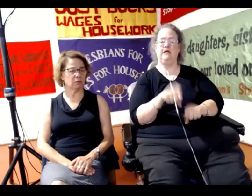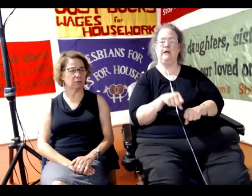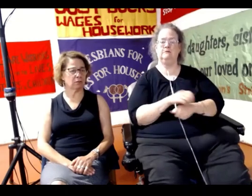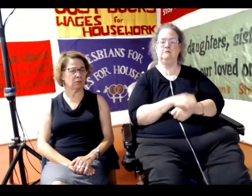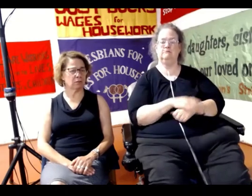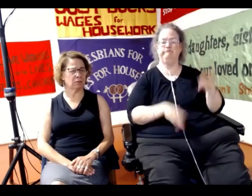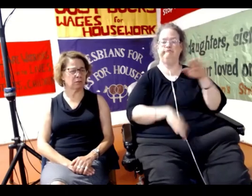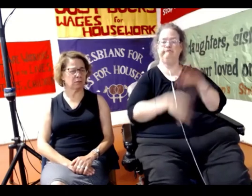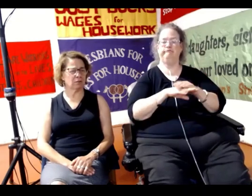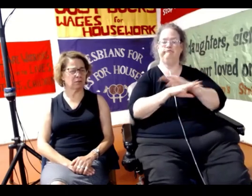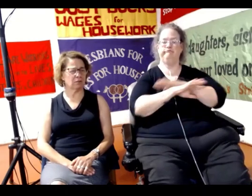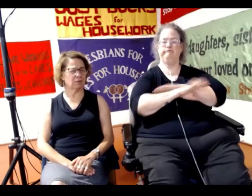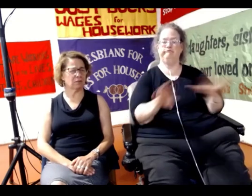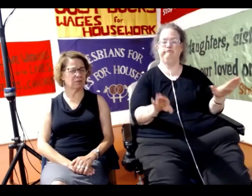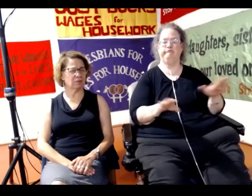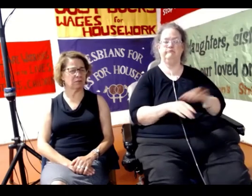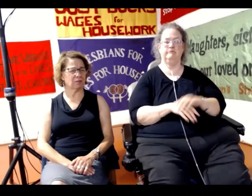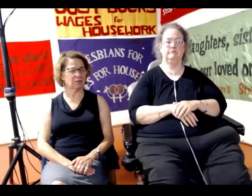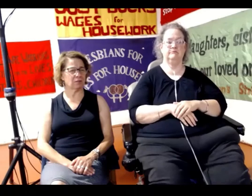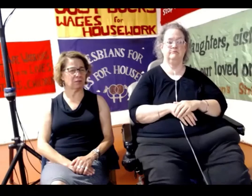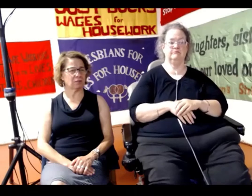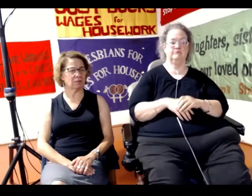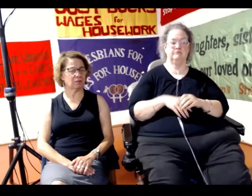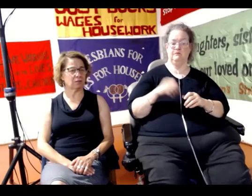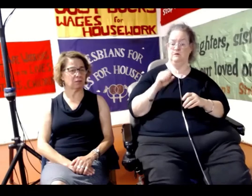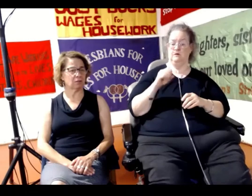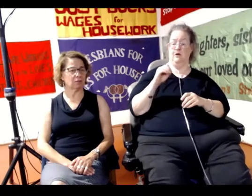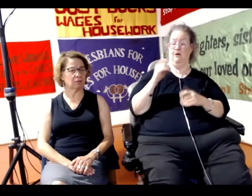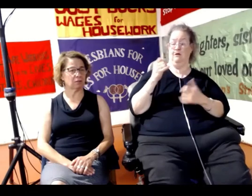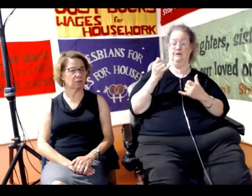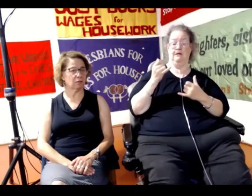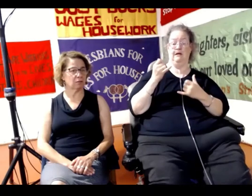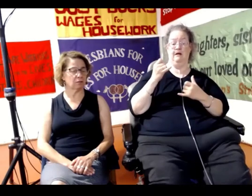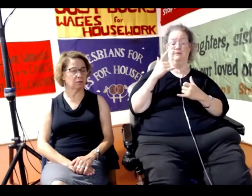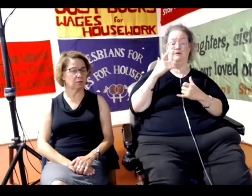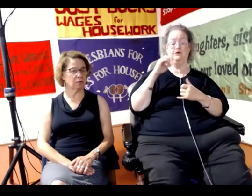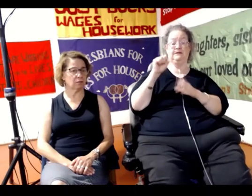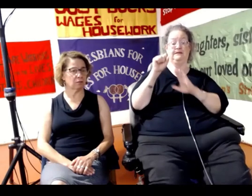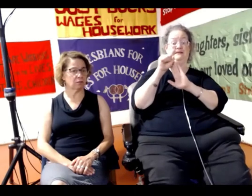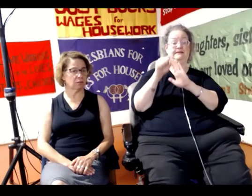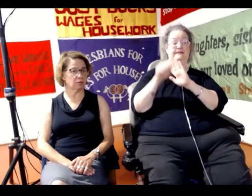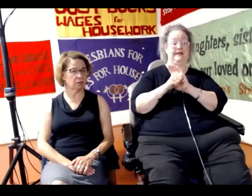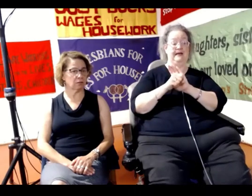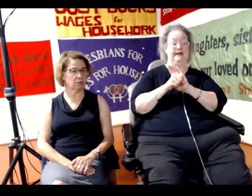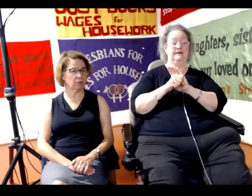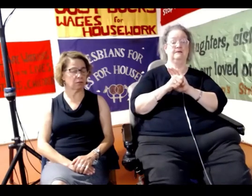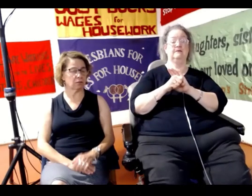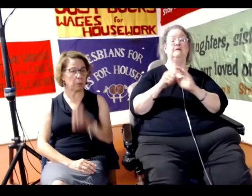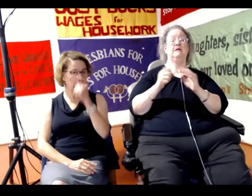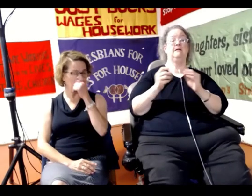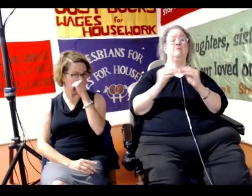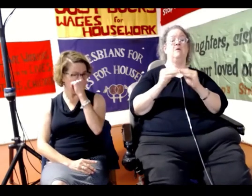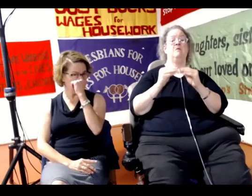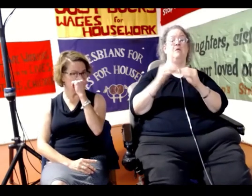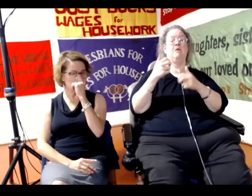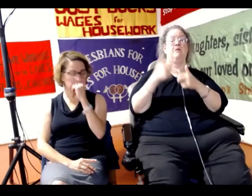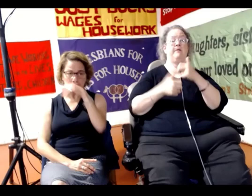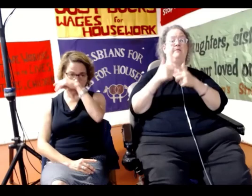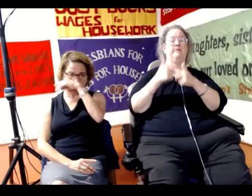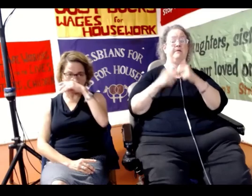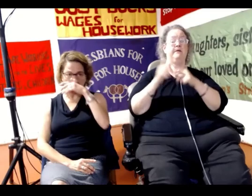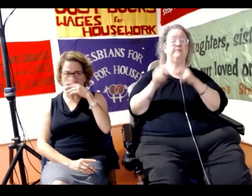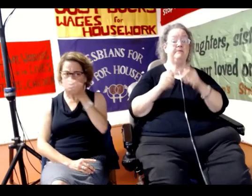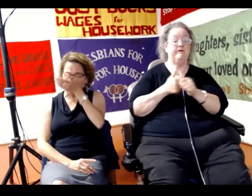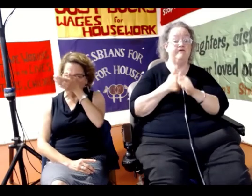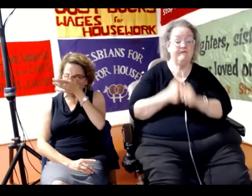that's it. So, but despite now, in terms of this thing, of recent times, there has been more problems. Even those who follow the